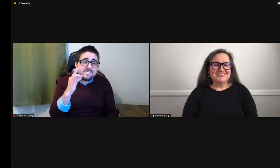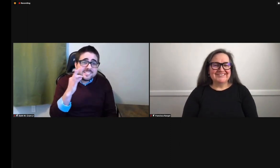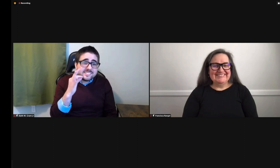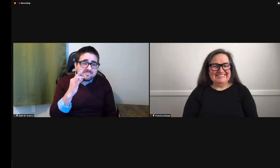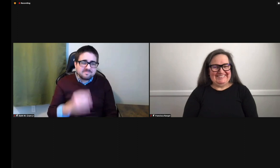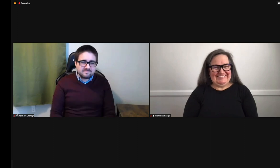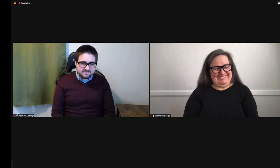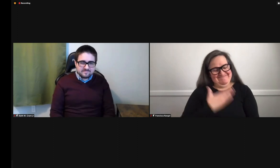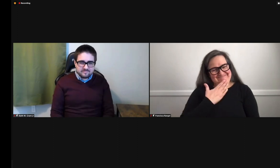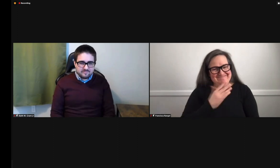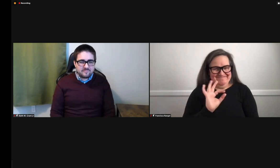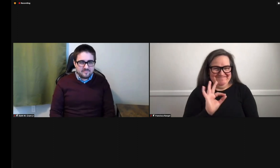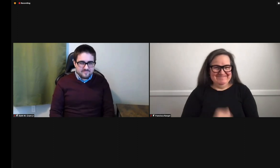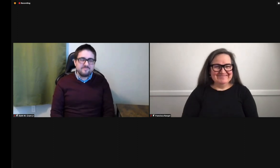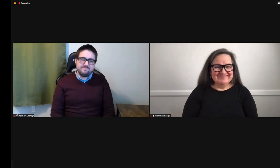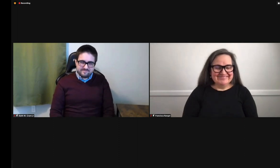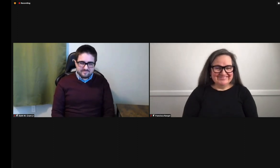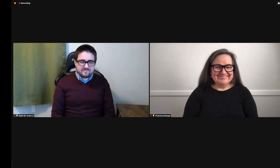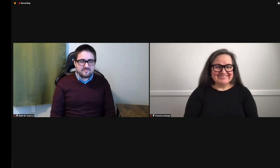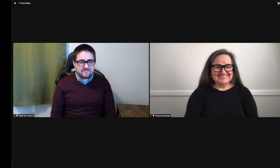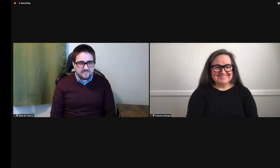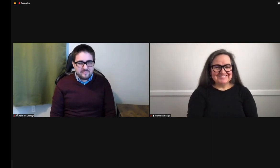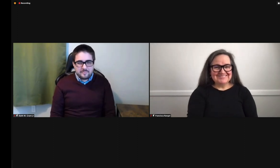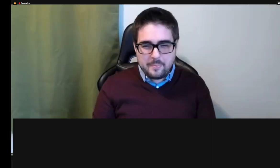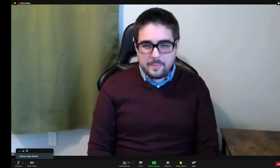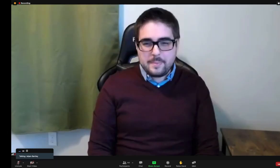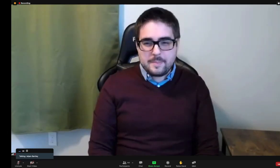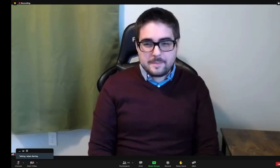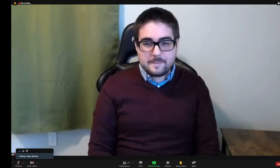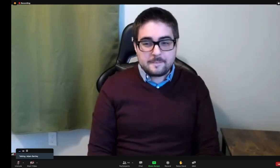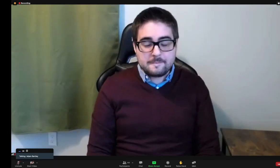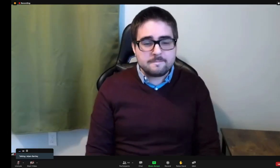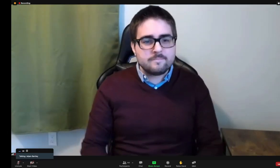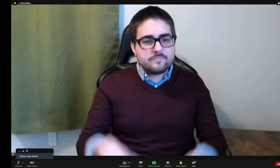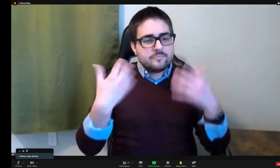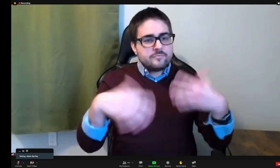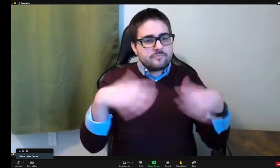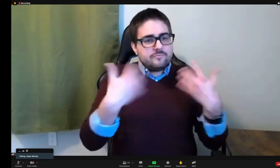you're right, the time is right. Thank you so much for sharing that with us today. Thank you. Absolutely.